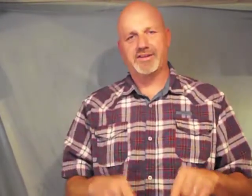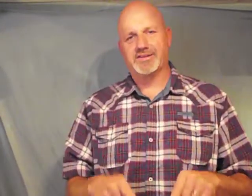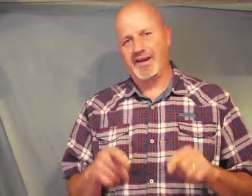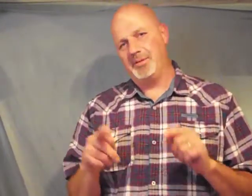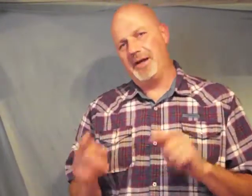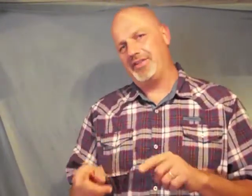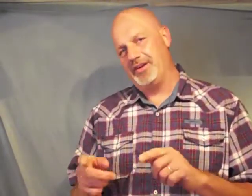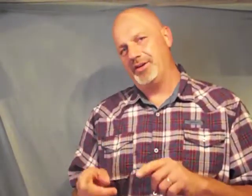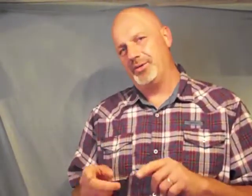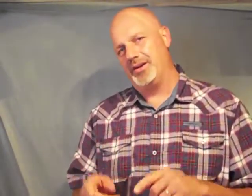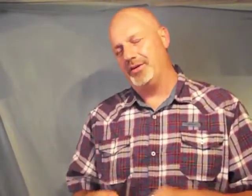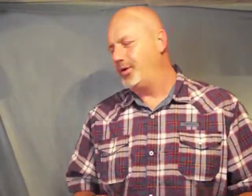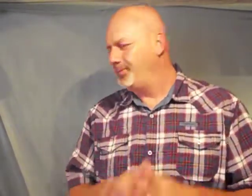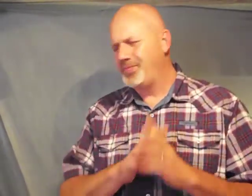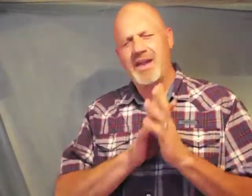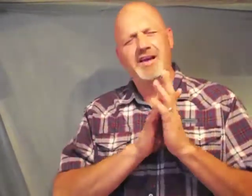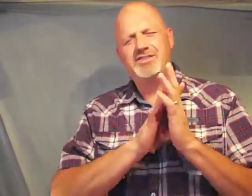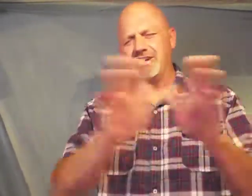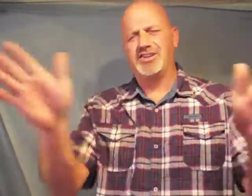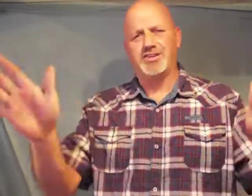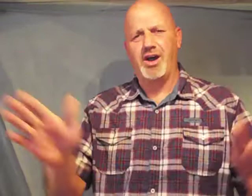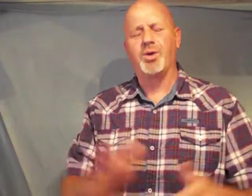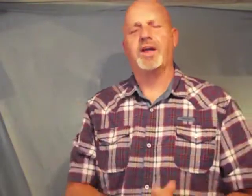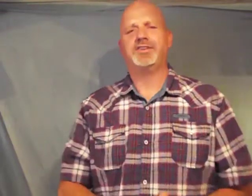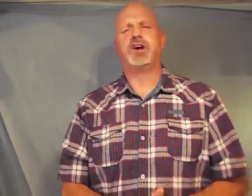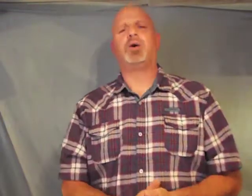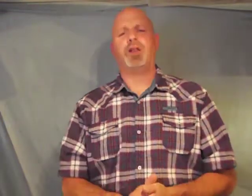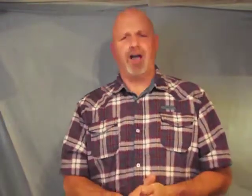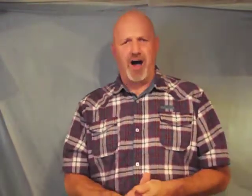to say about the anointing oil just a totally awesome